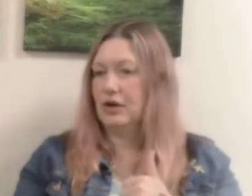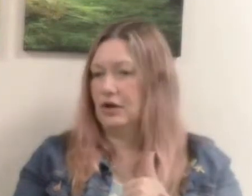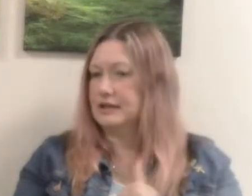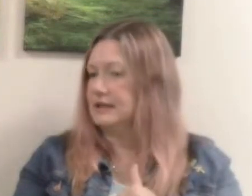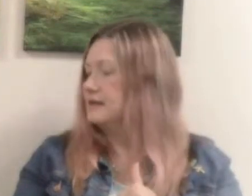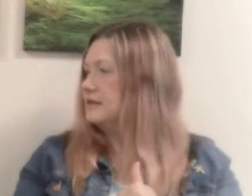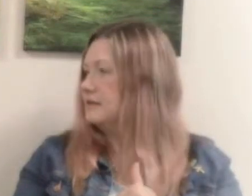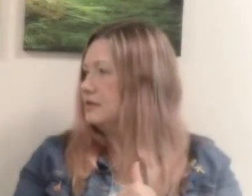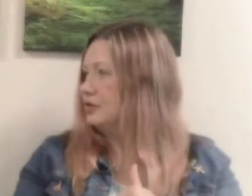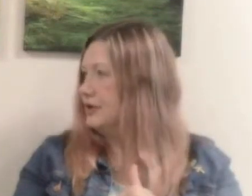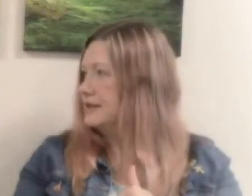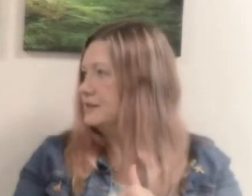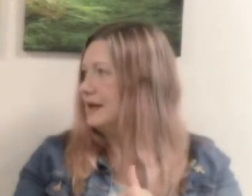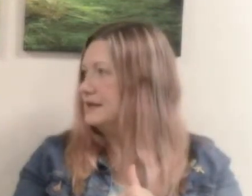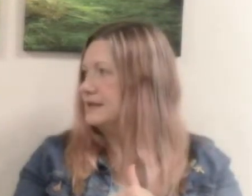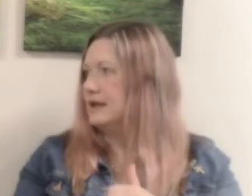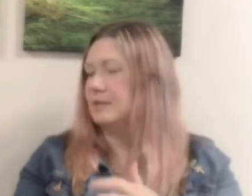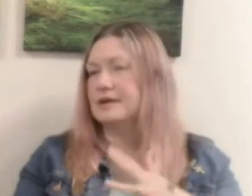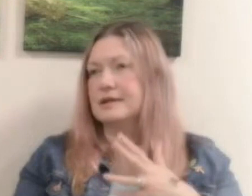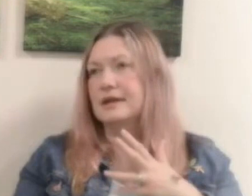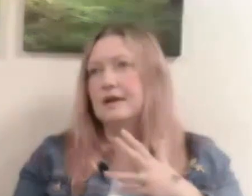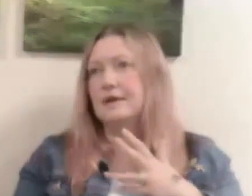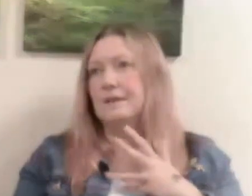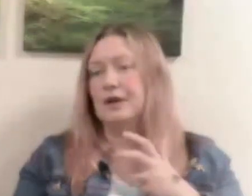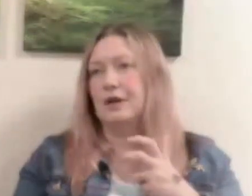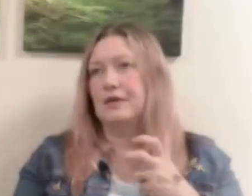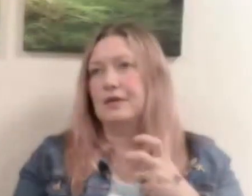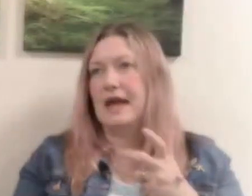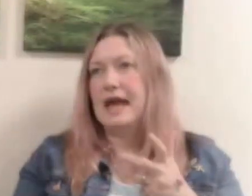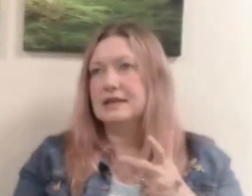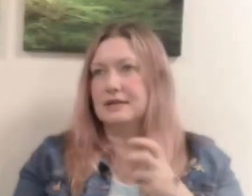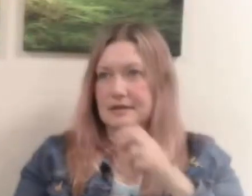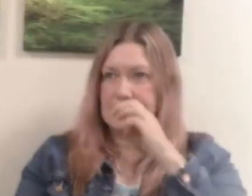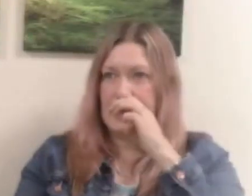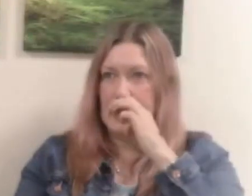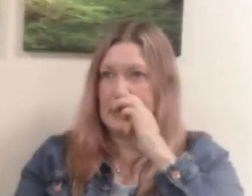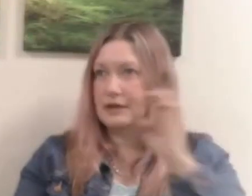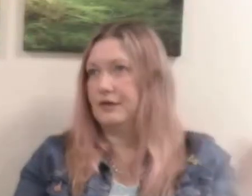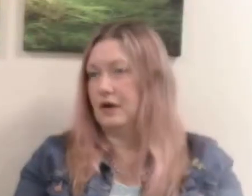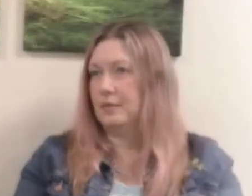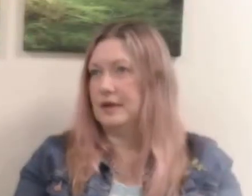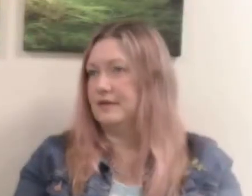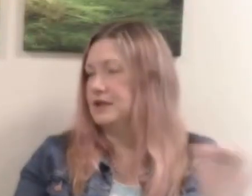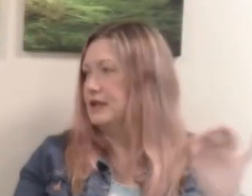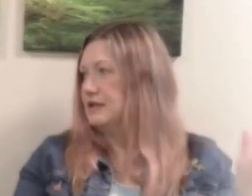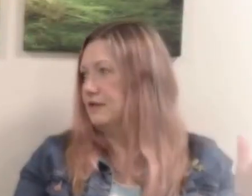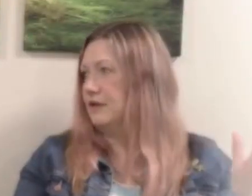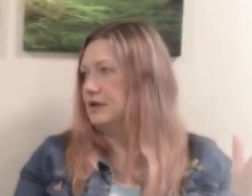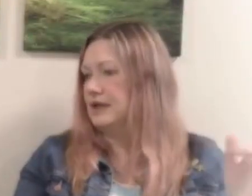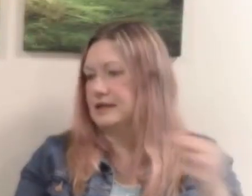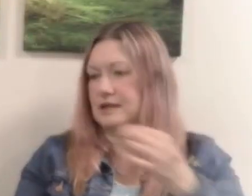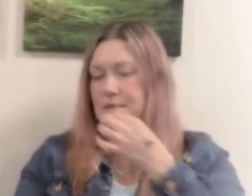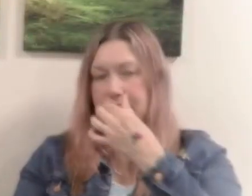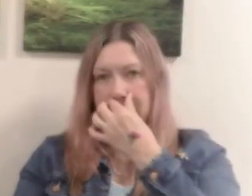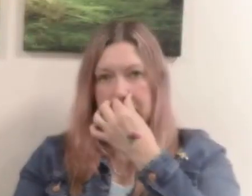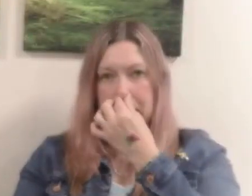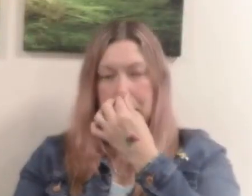heart choice as well isn't it because you know the head can say yes i believe in jesus i follow jesus but you know